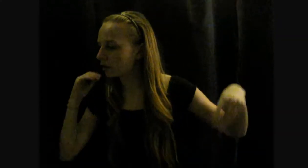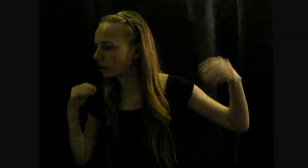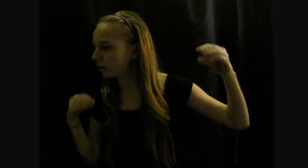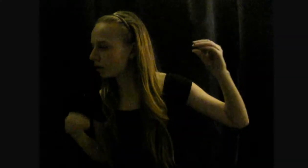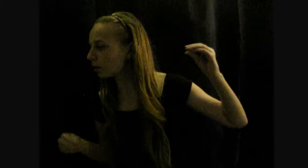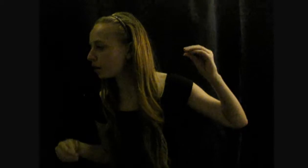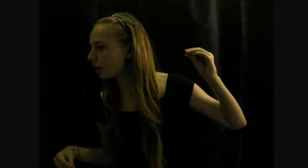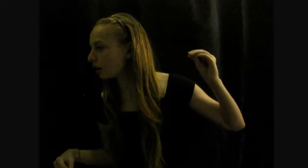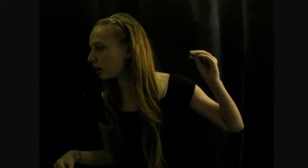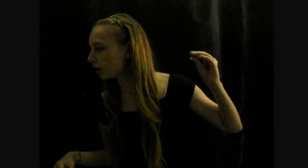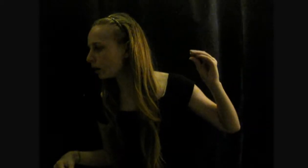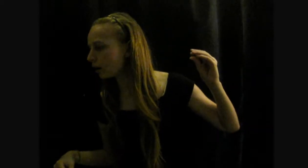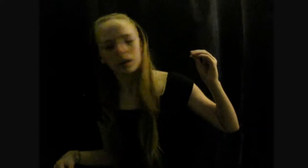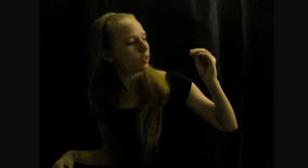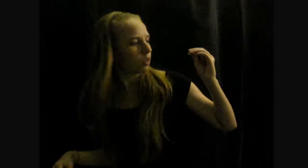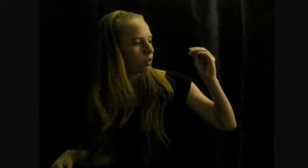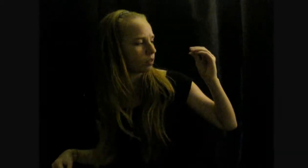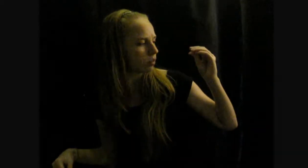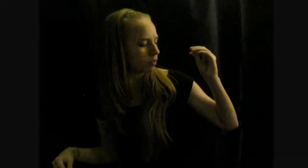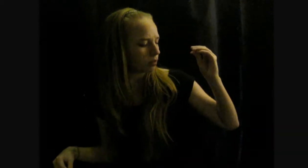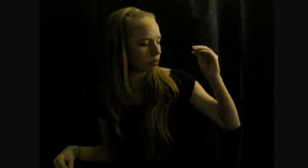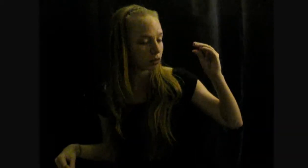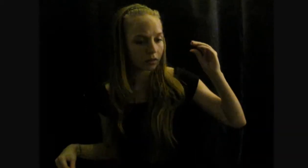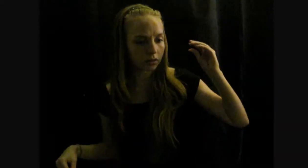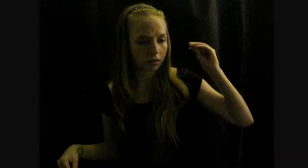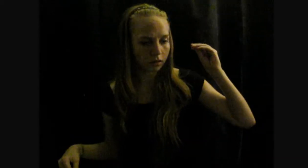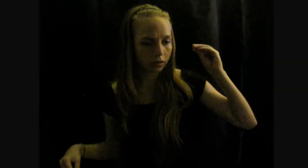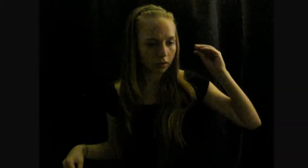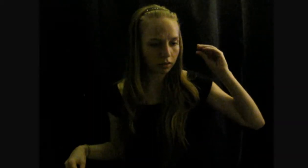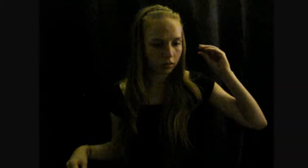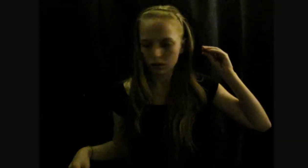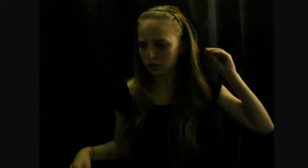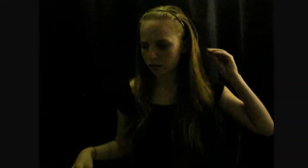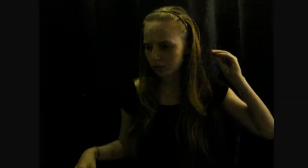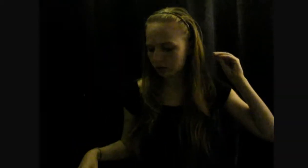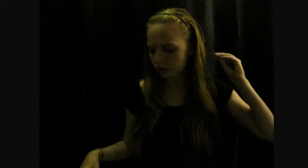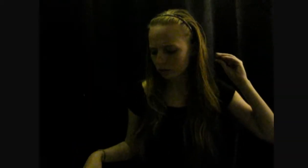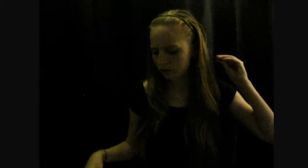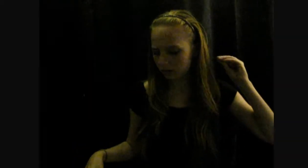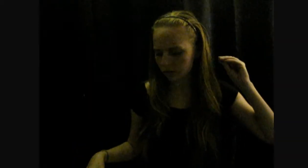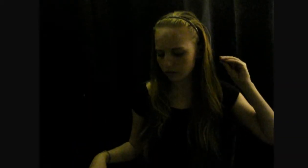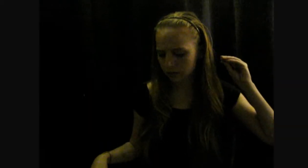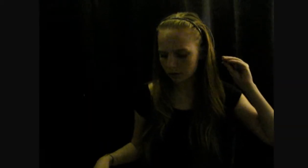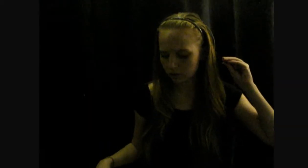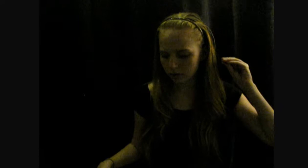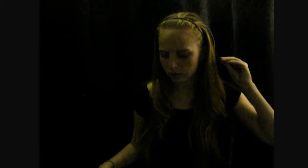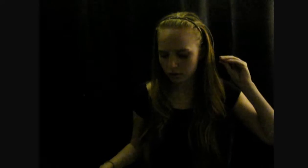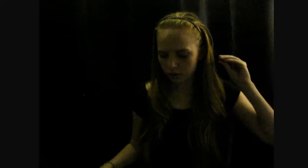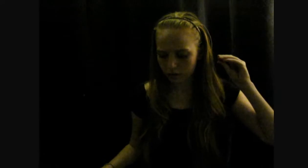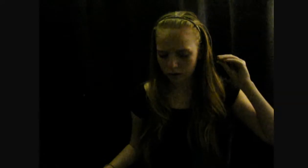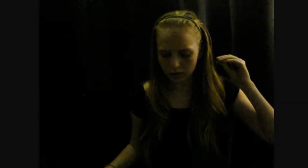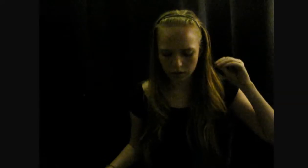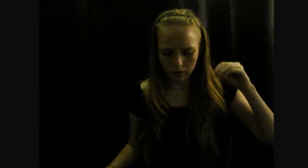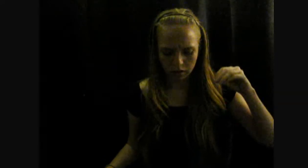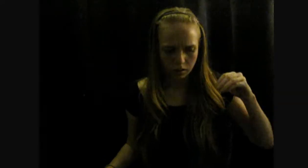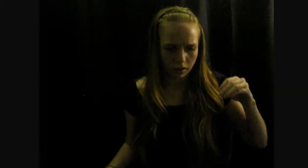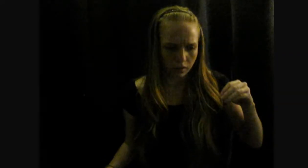Soft beach, sugar free, poses, thinner is better.